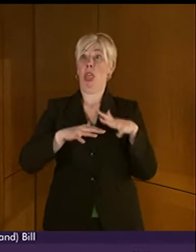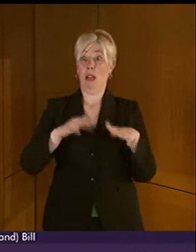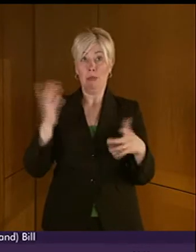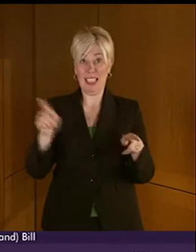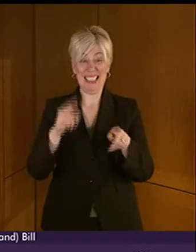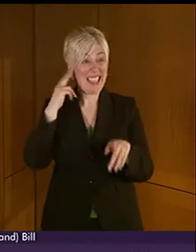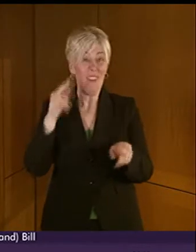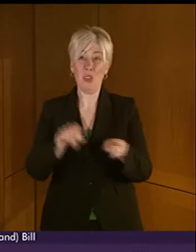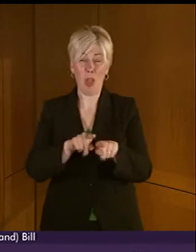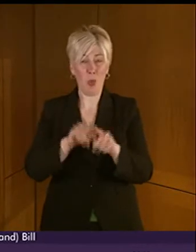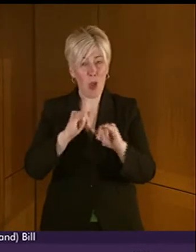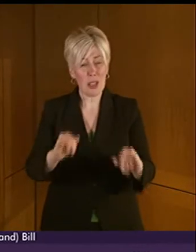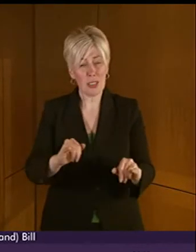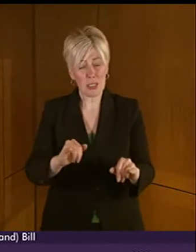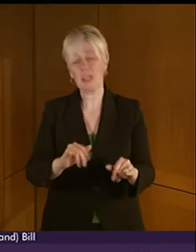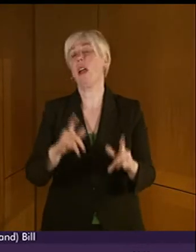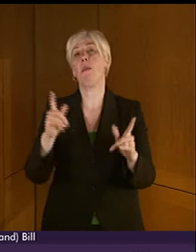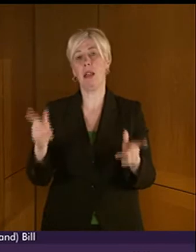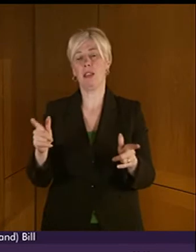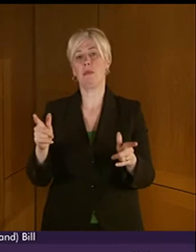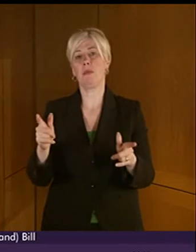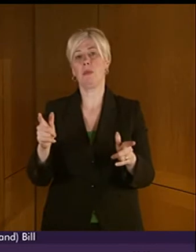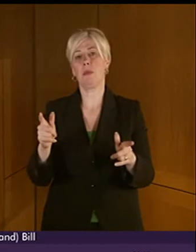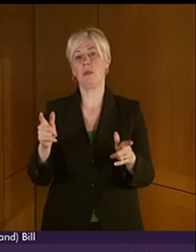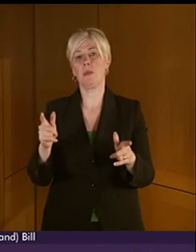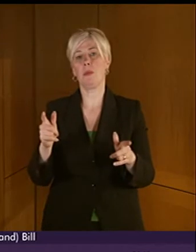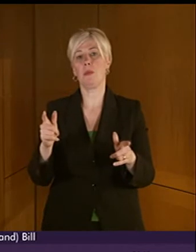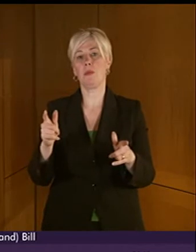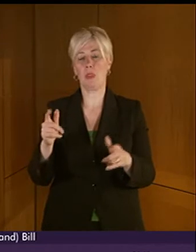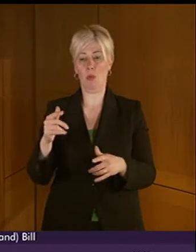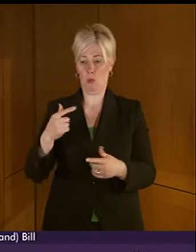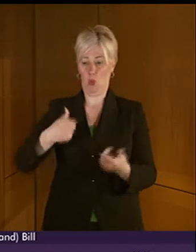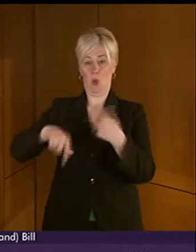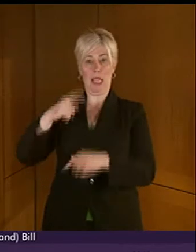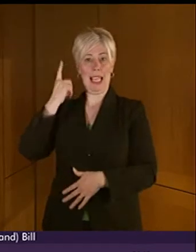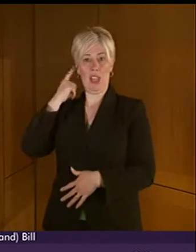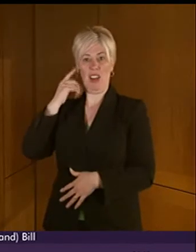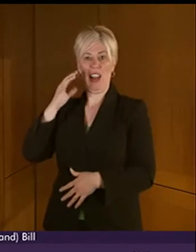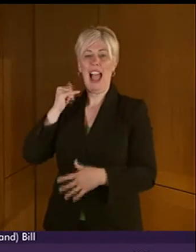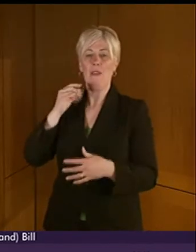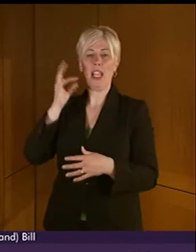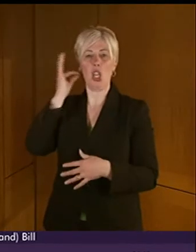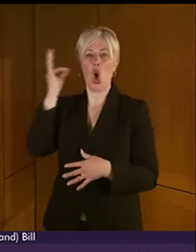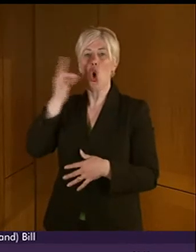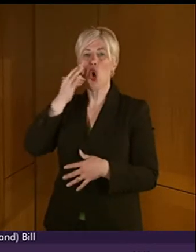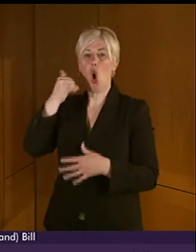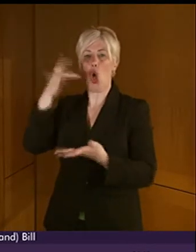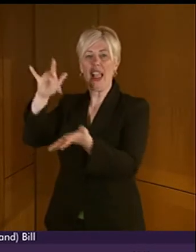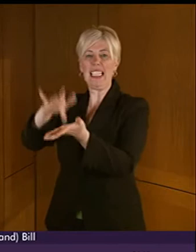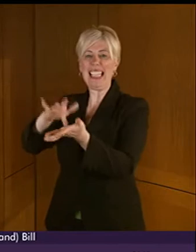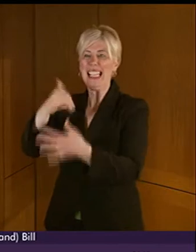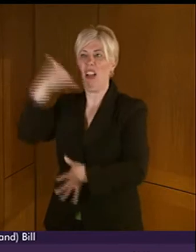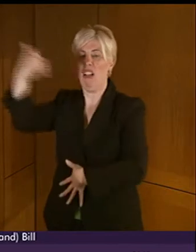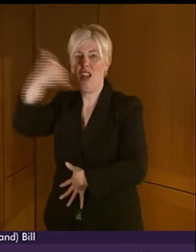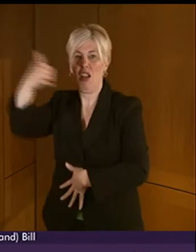suggested, while the hearing have call centres on almost everything